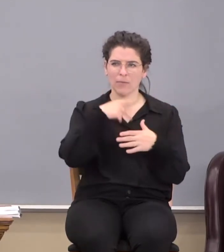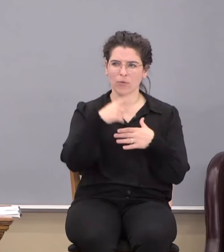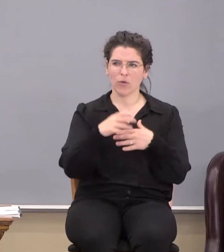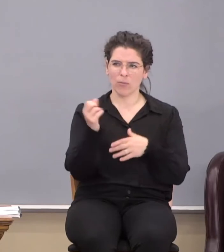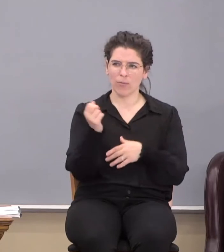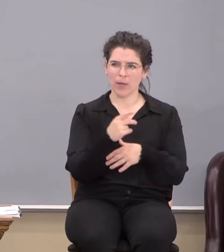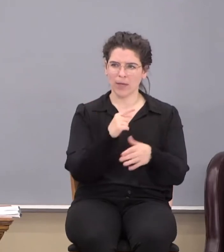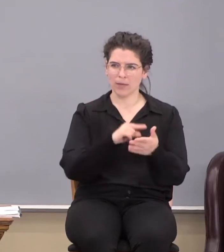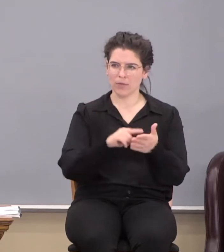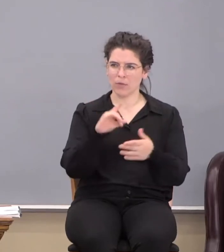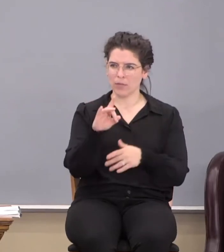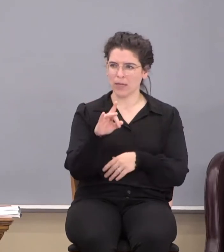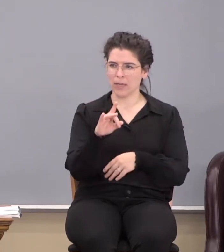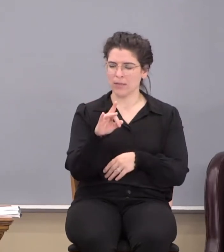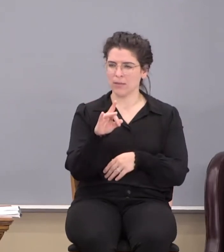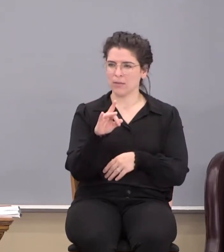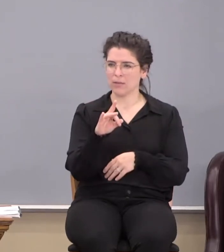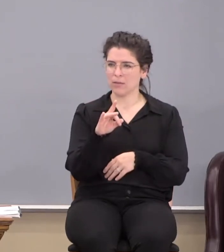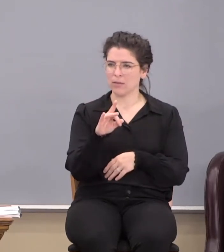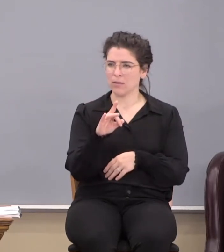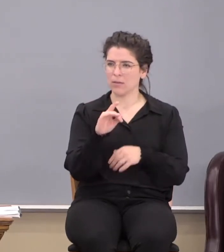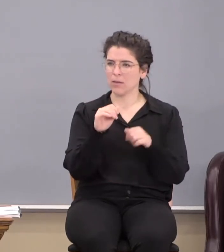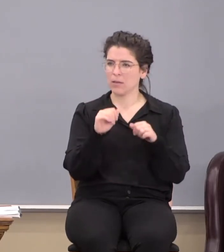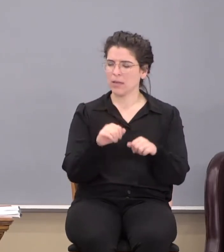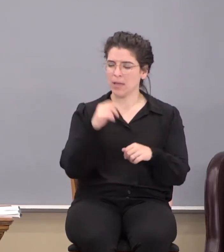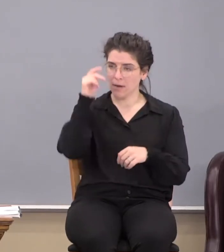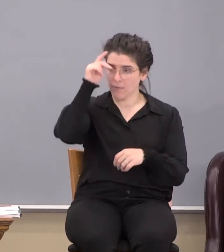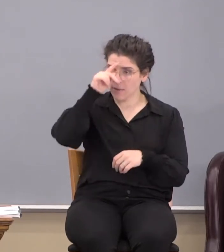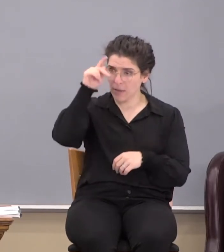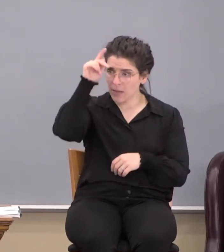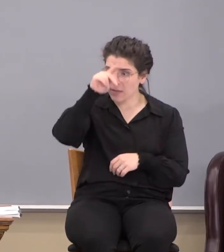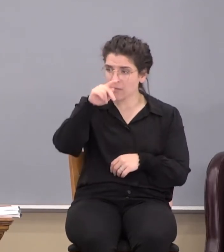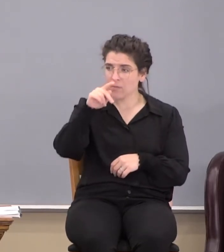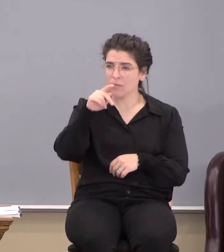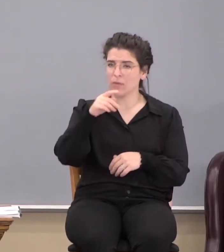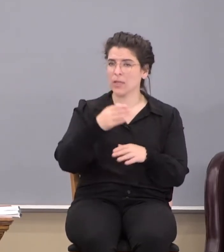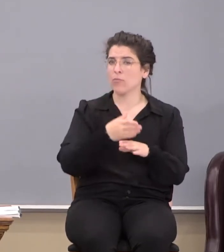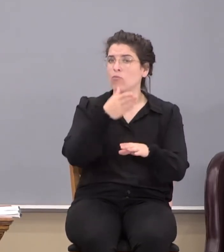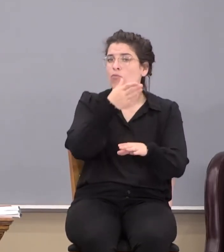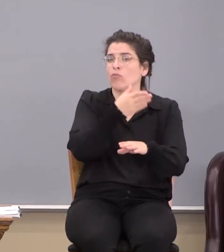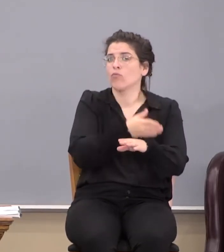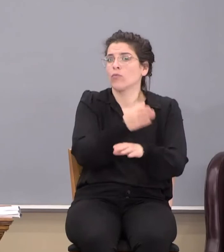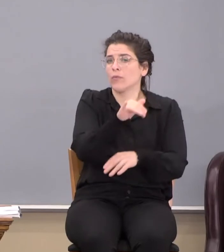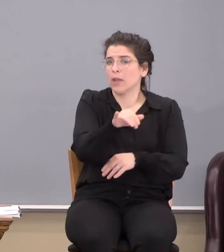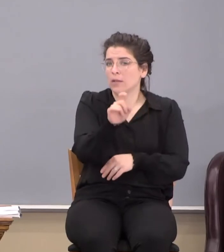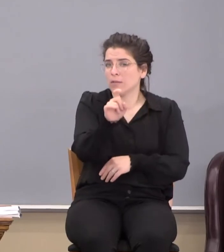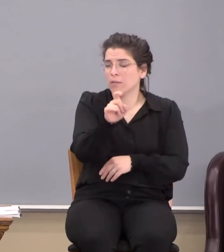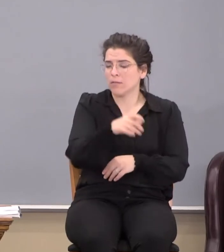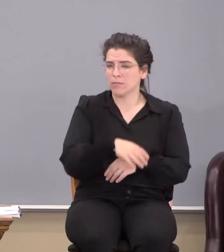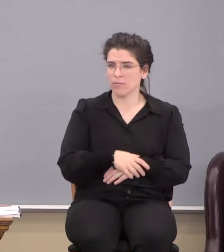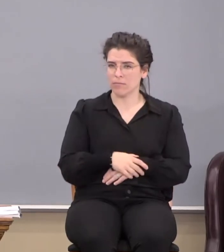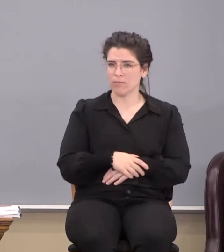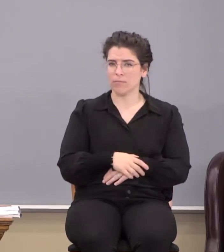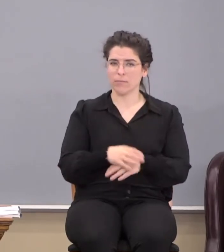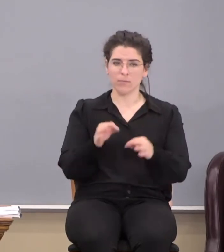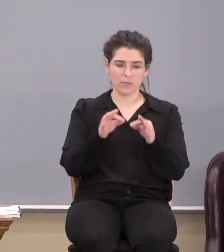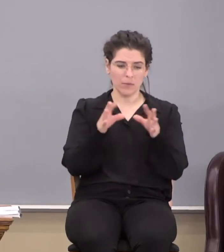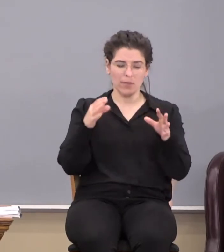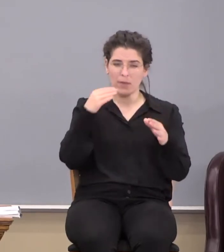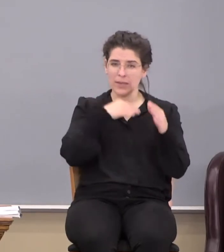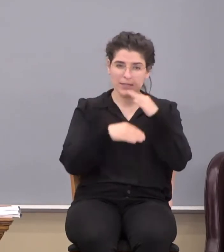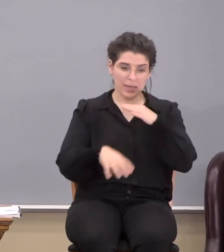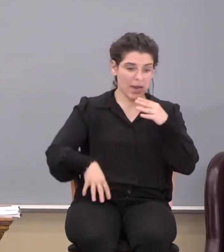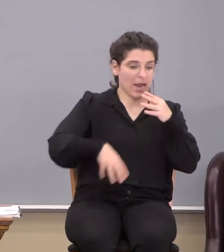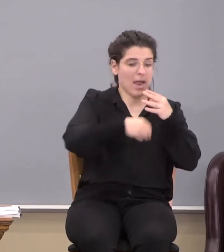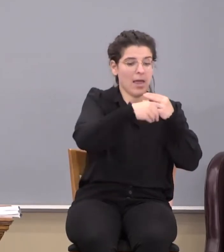to verse 8, can philosophy improve on that? Can vain deceit